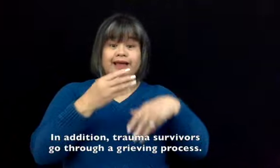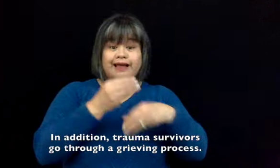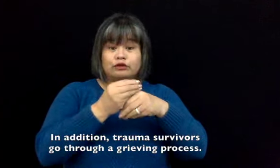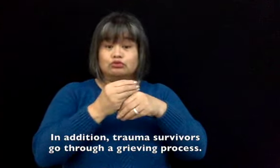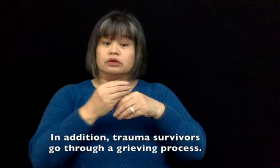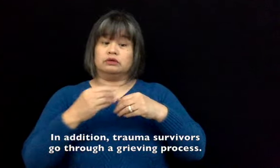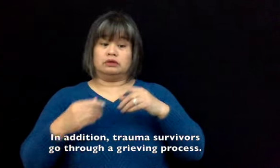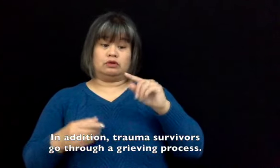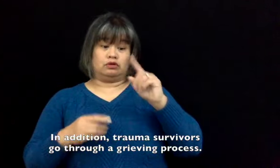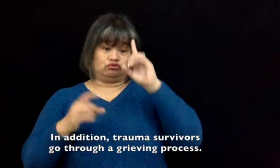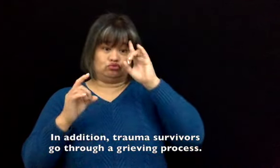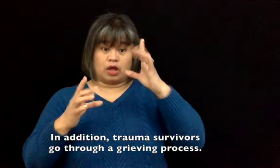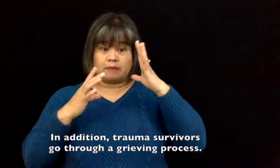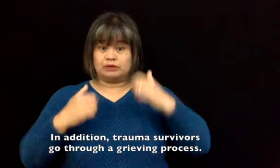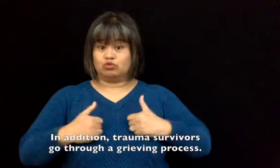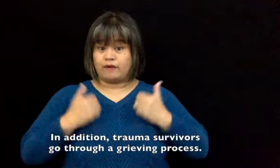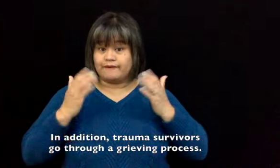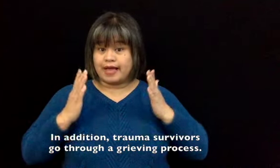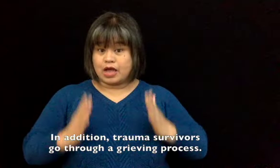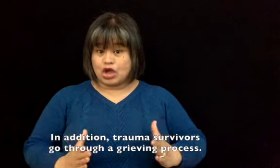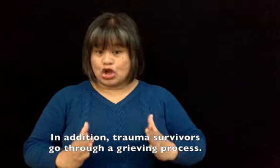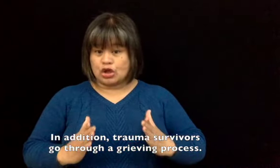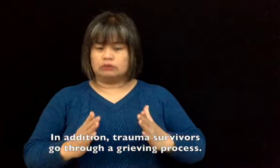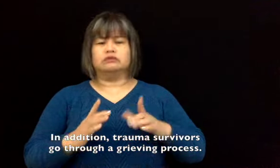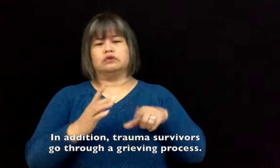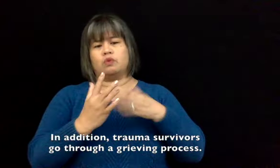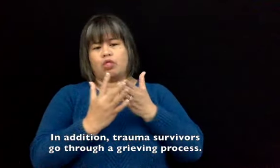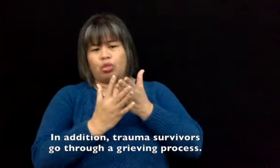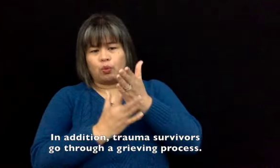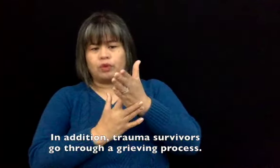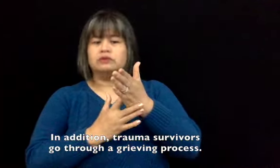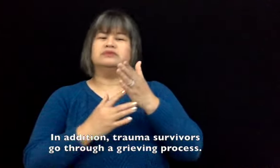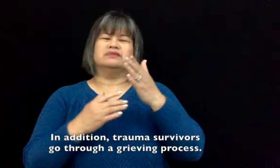In addition, trauma survivors go through a grieving process.